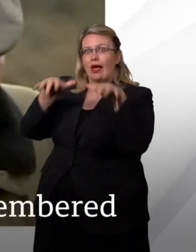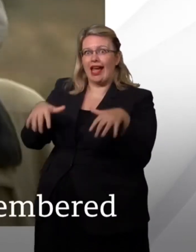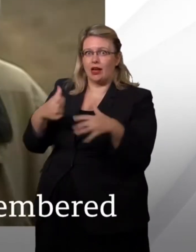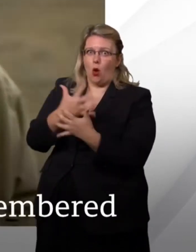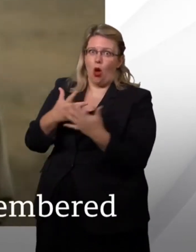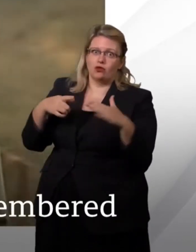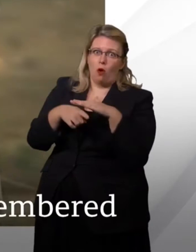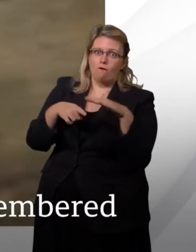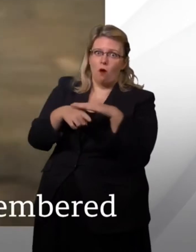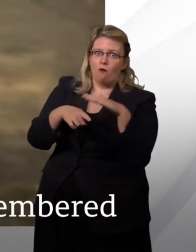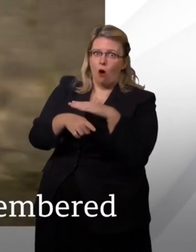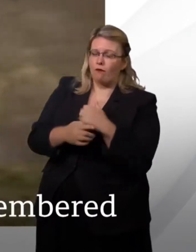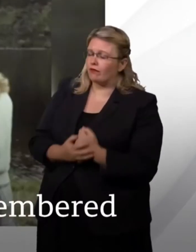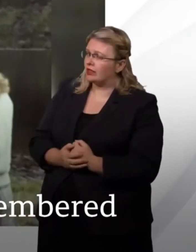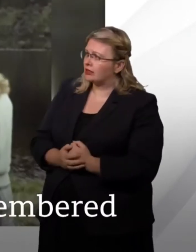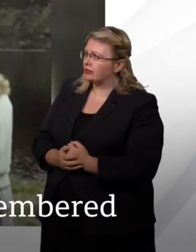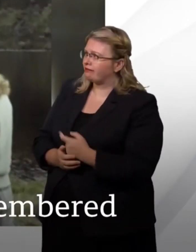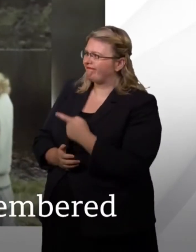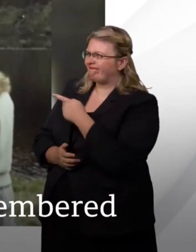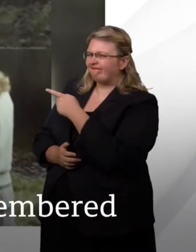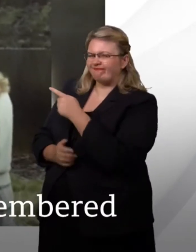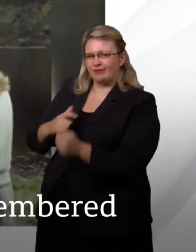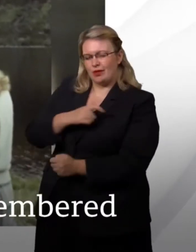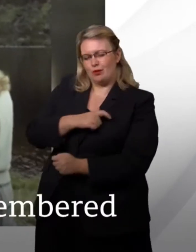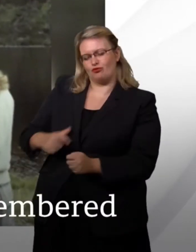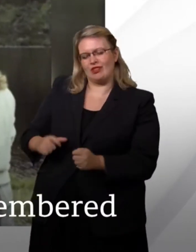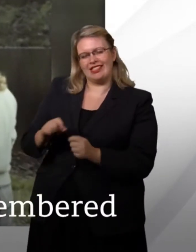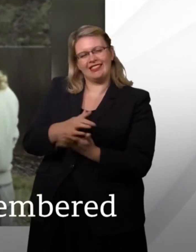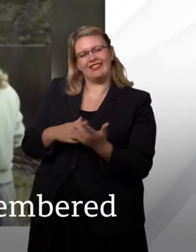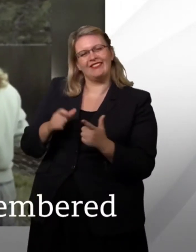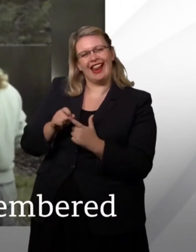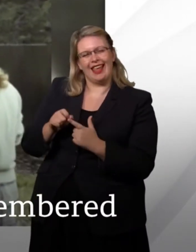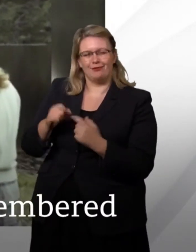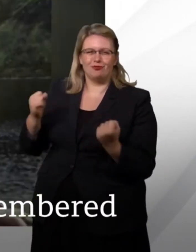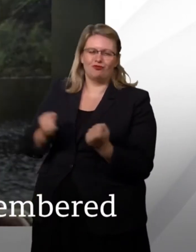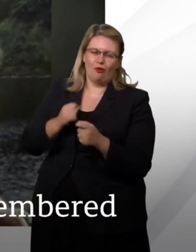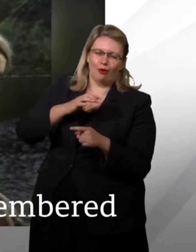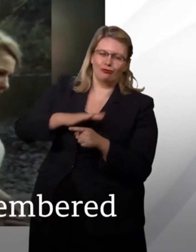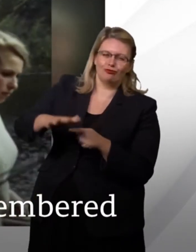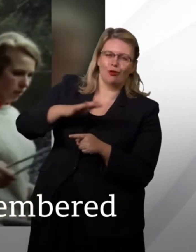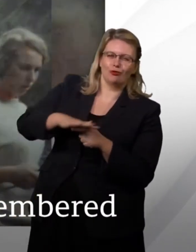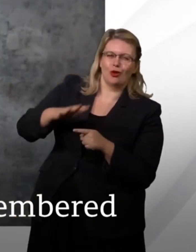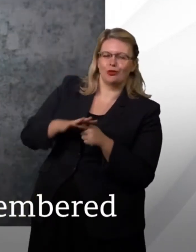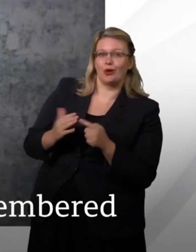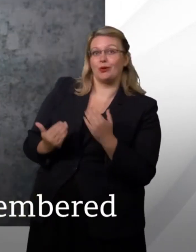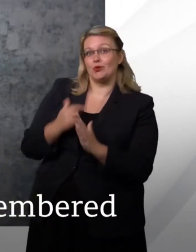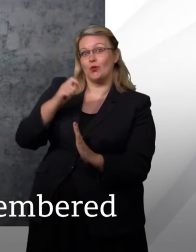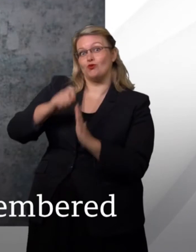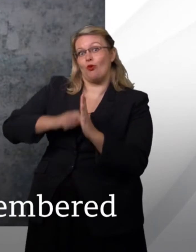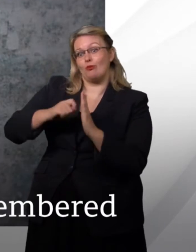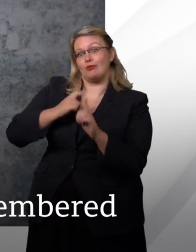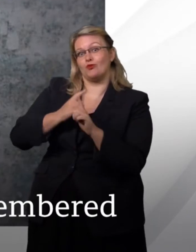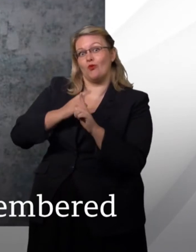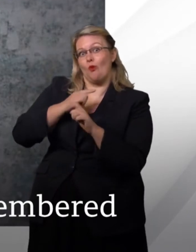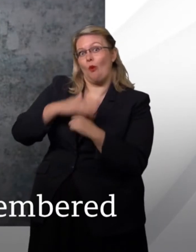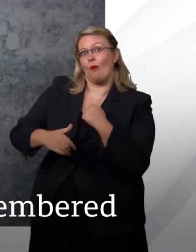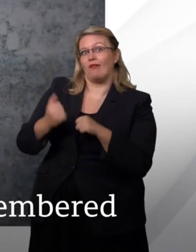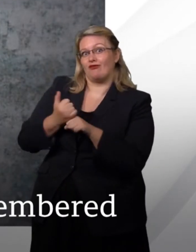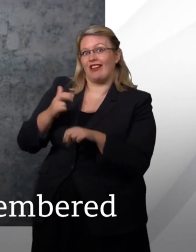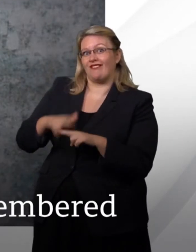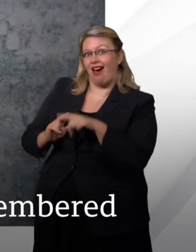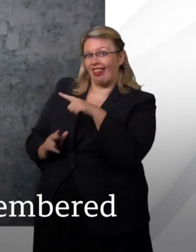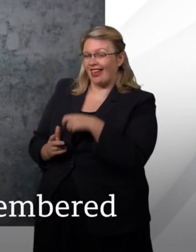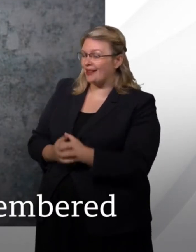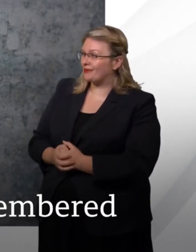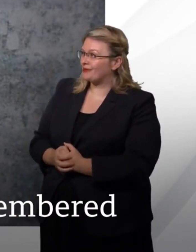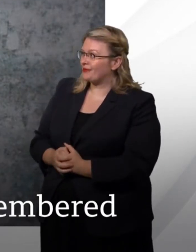And Prince Philip, the practical joker, as revealed by his family in a new documentary. He used to get in a lot of trouble from my grandmother